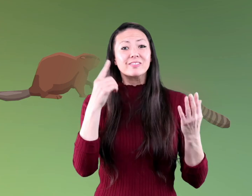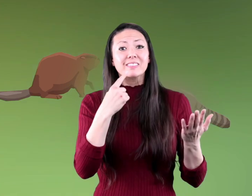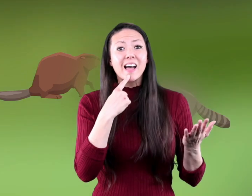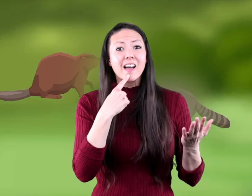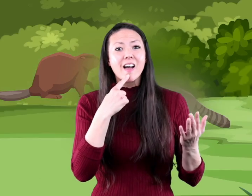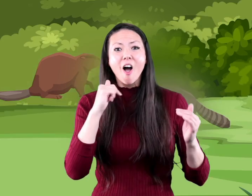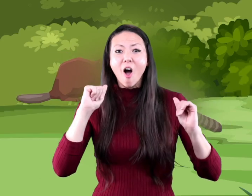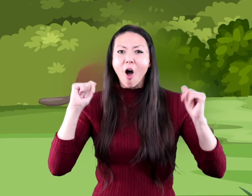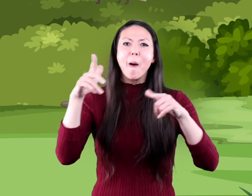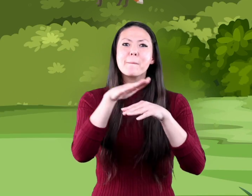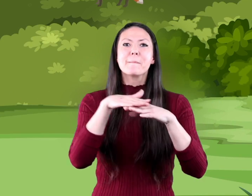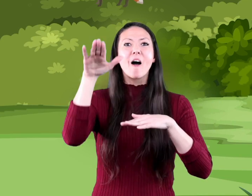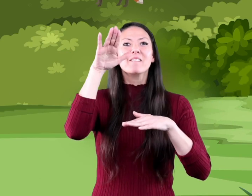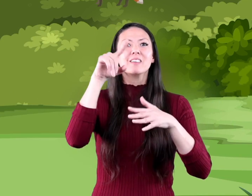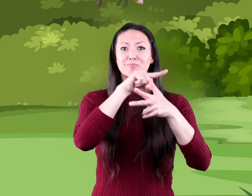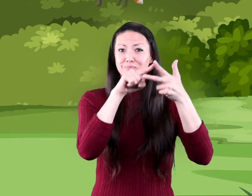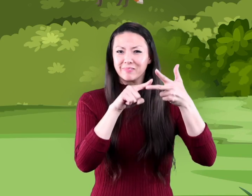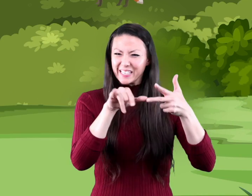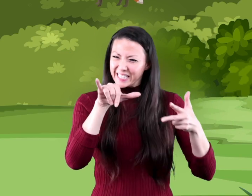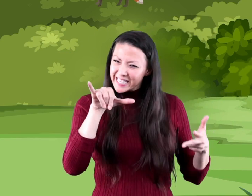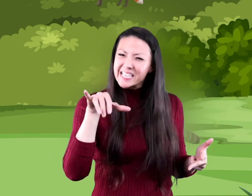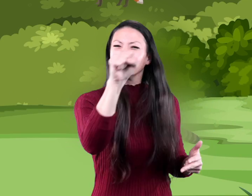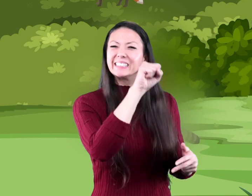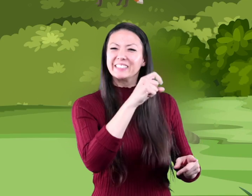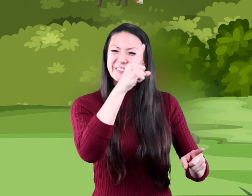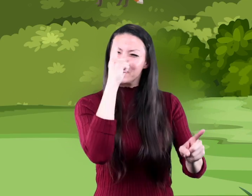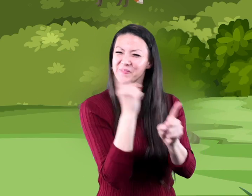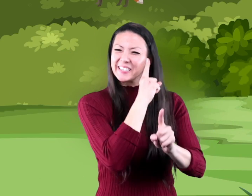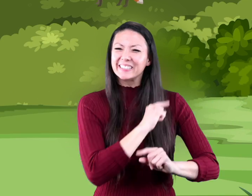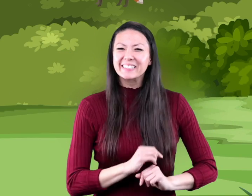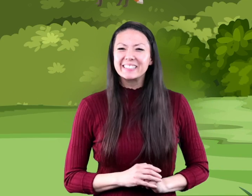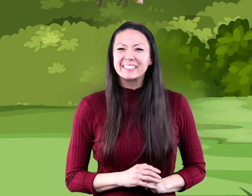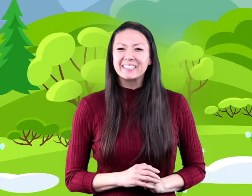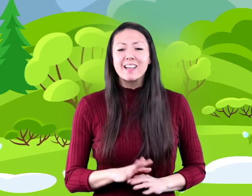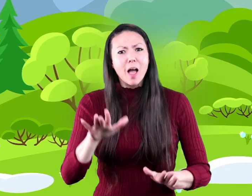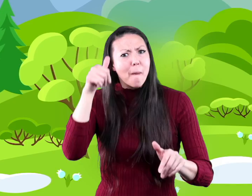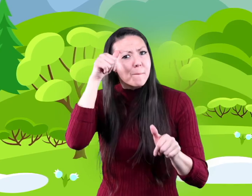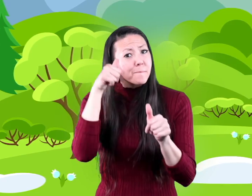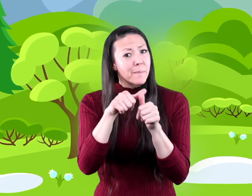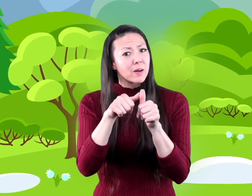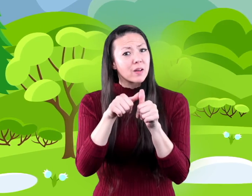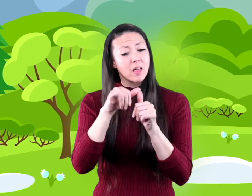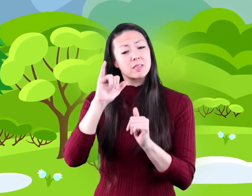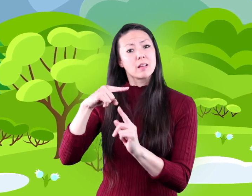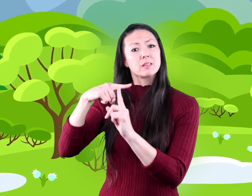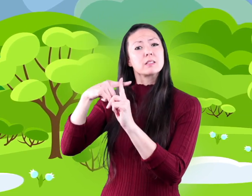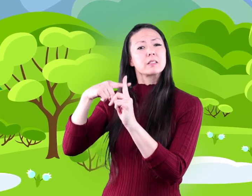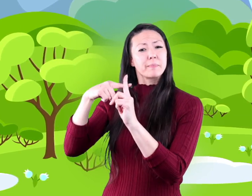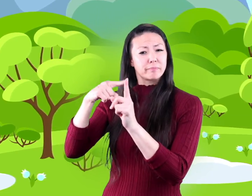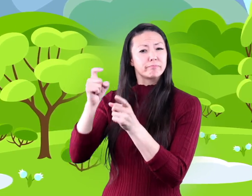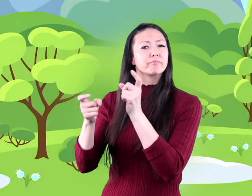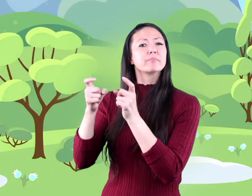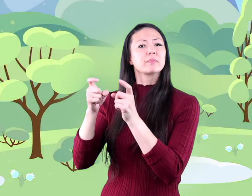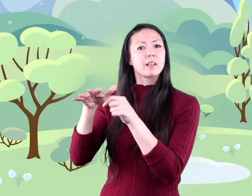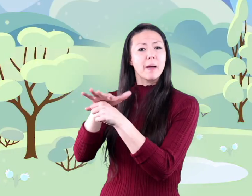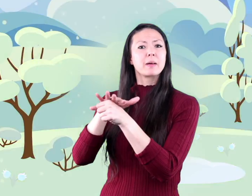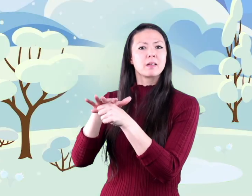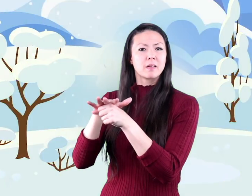if you said all of the above well done remember that in a temperate climate it gets both warm